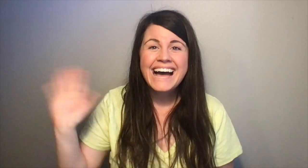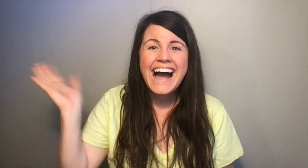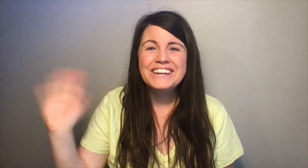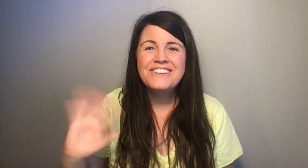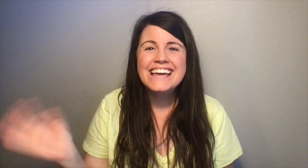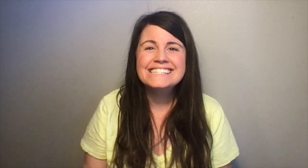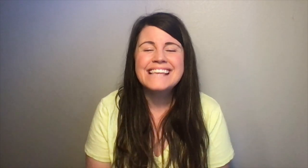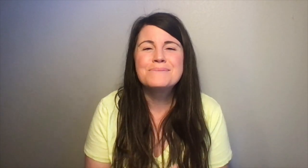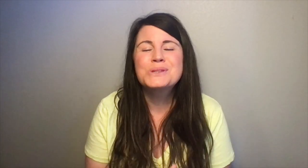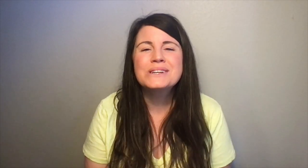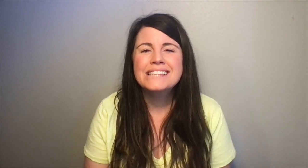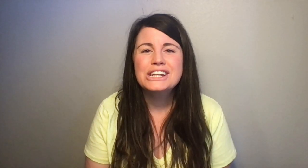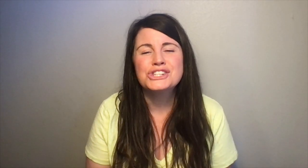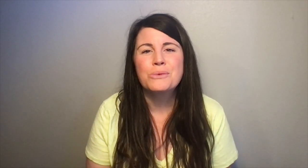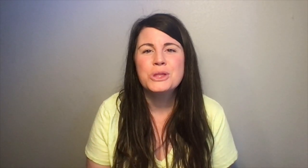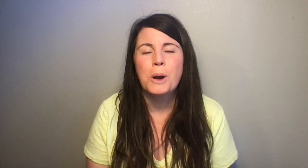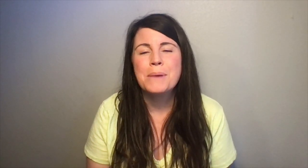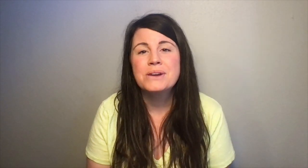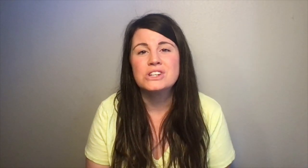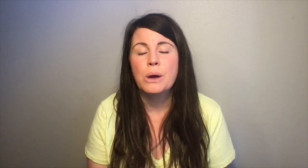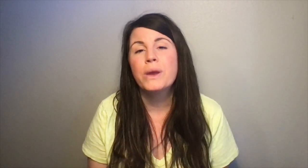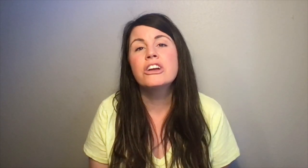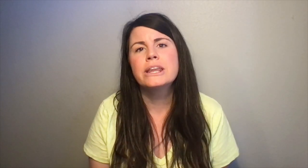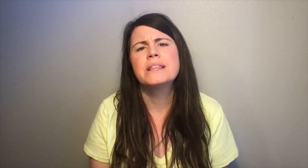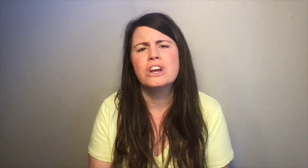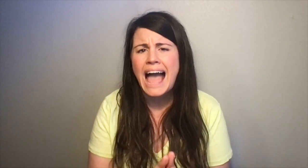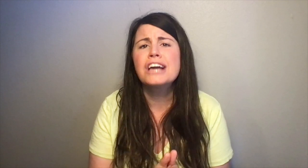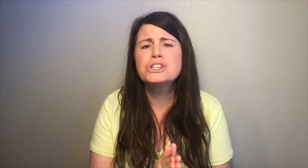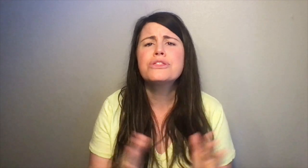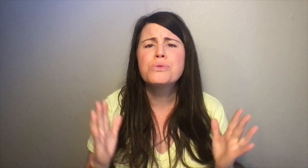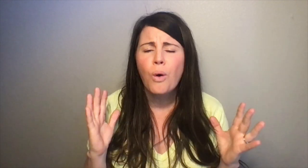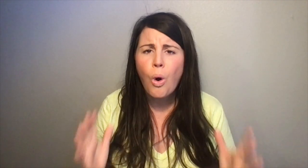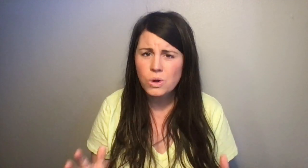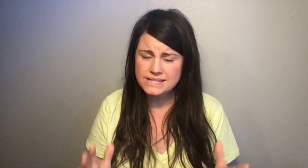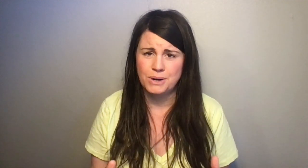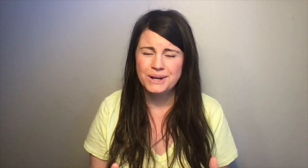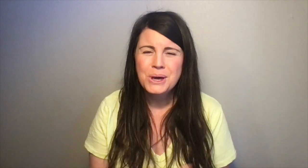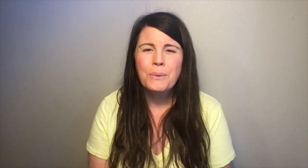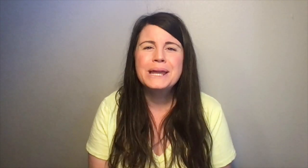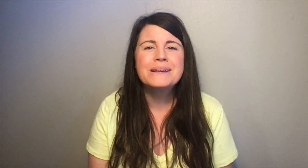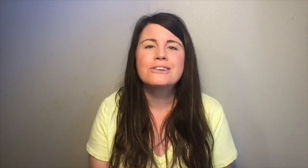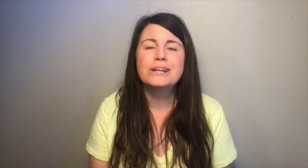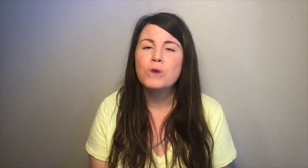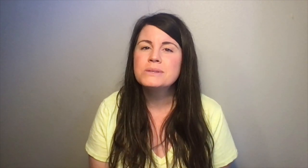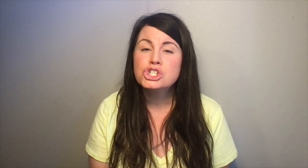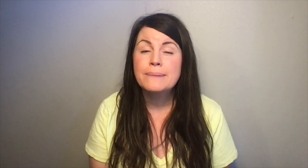Hi, friends. I'm so excited to share with you our memory verse that we are going to be learning actually through the whole summer. We're going to be learning Romans chapter